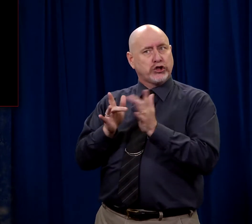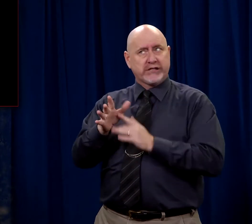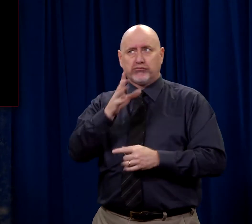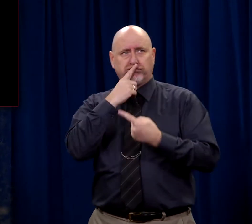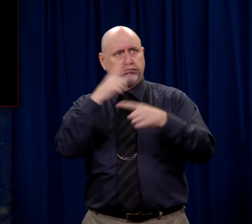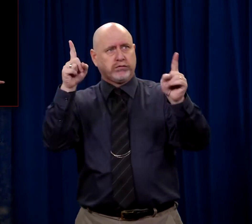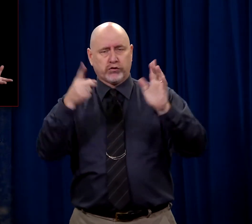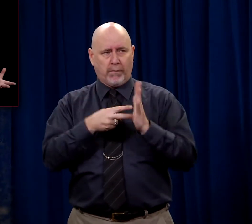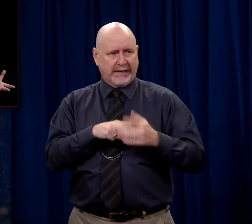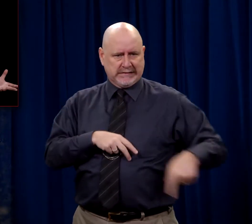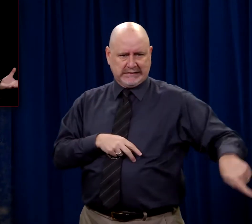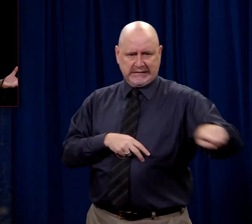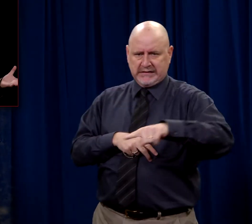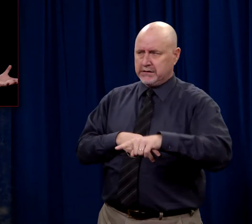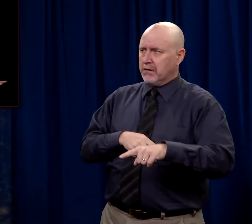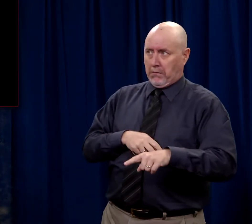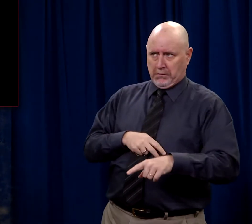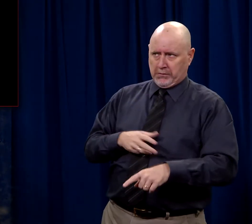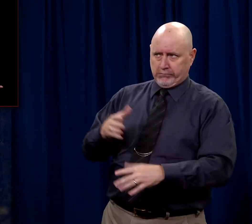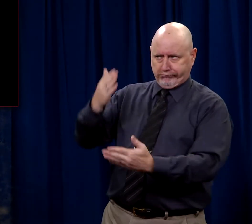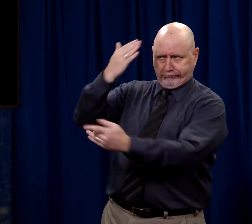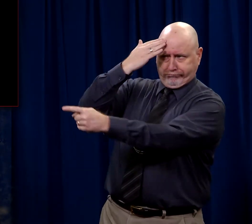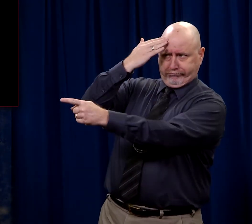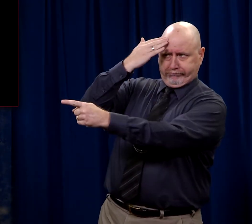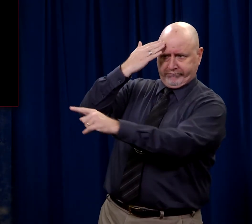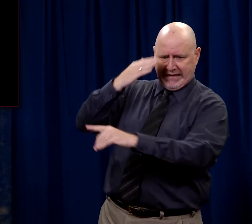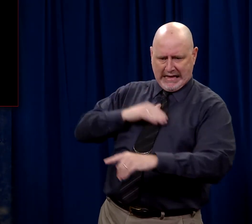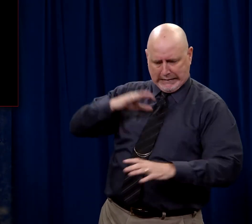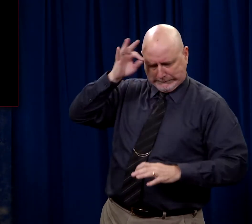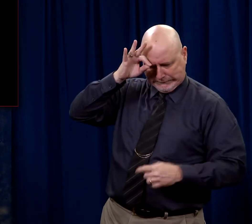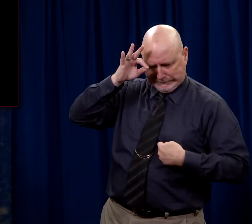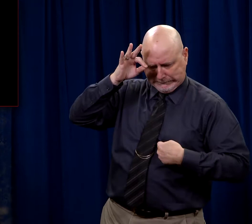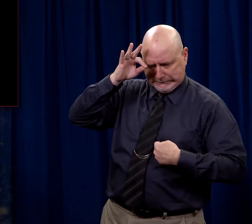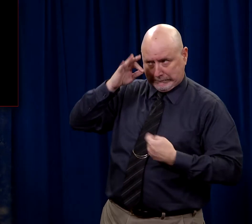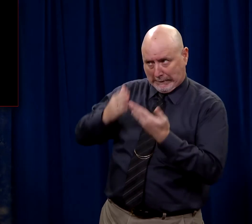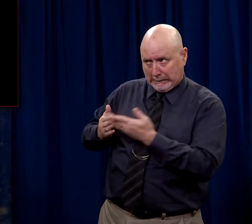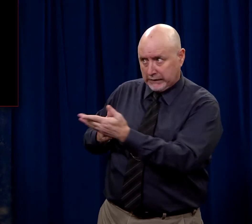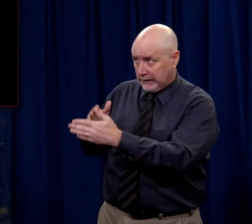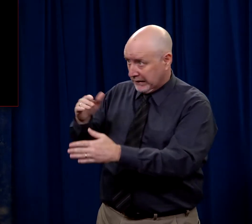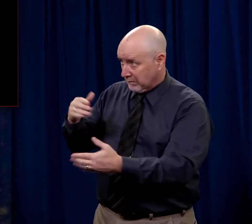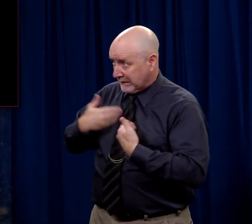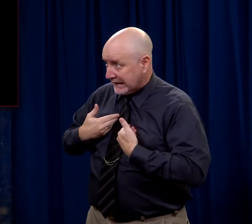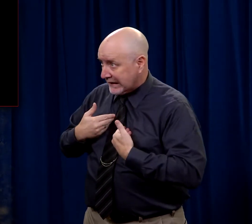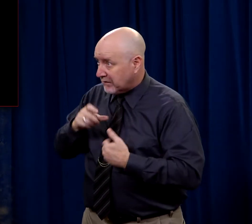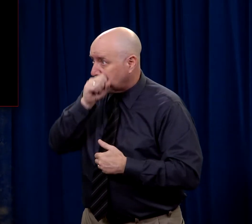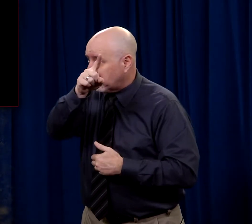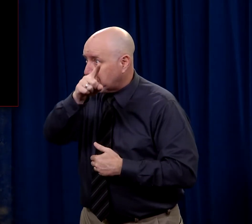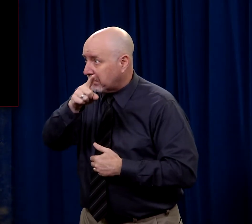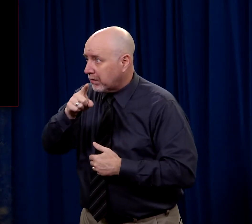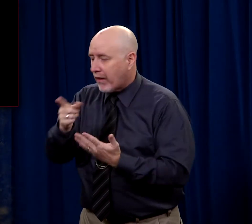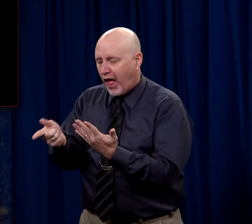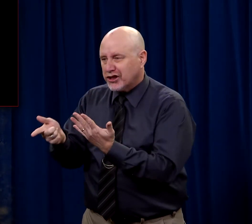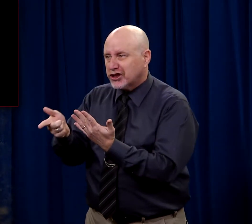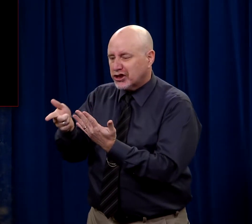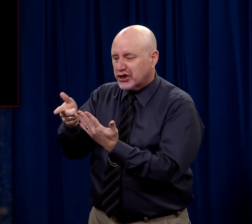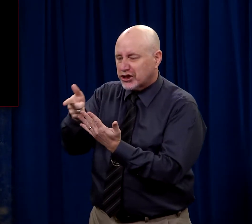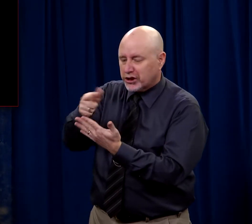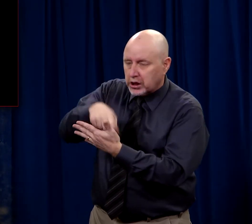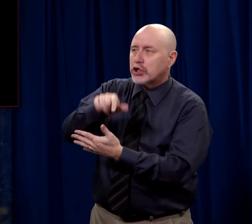But He said so. And so they grant Him. Maybe He does know something I don't know about. Lord, is it I? And then there was Judas.